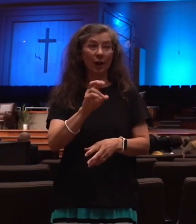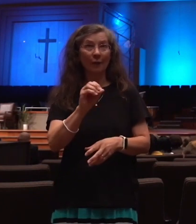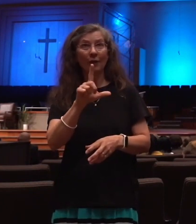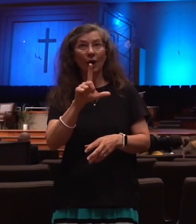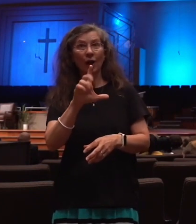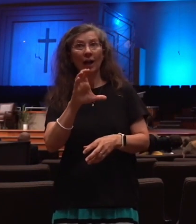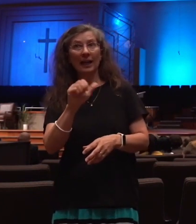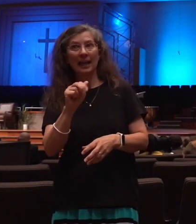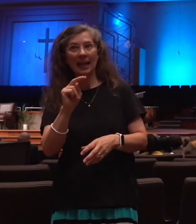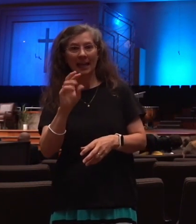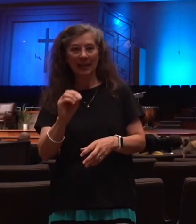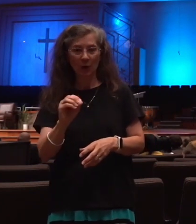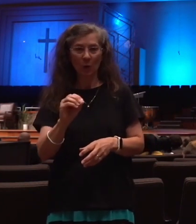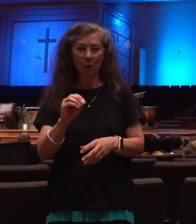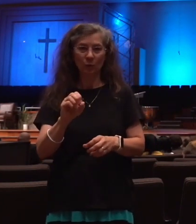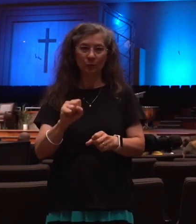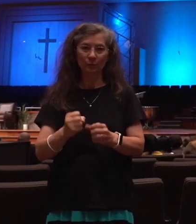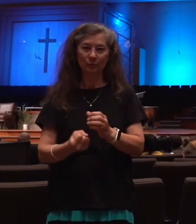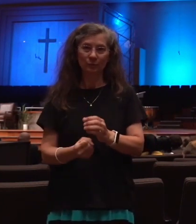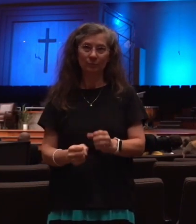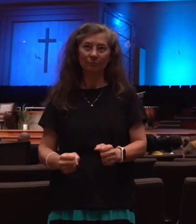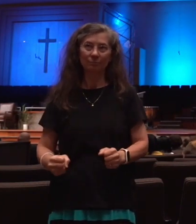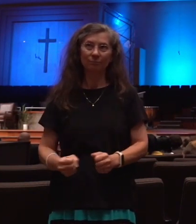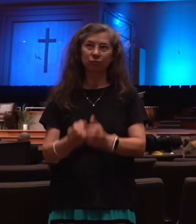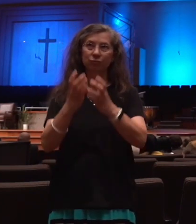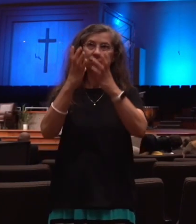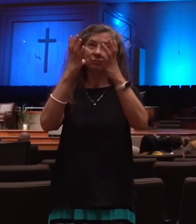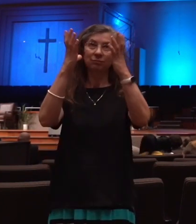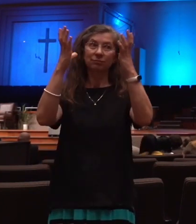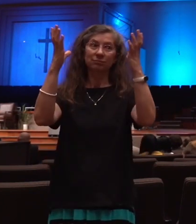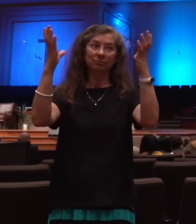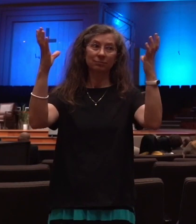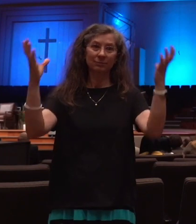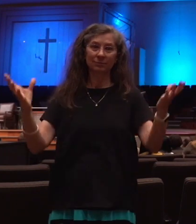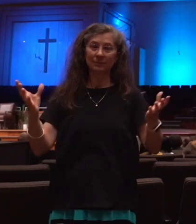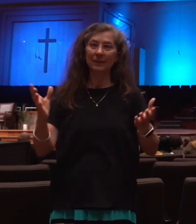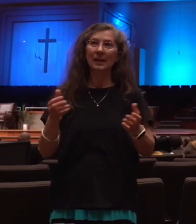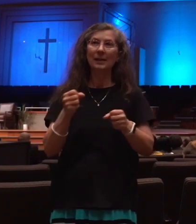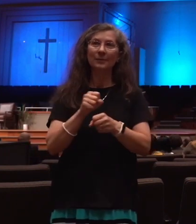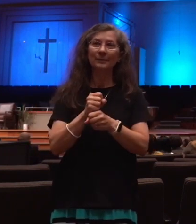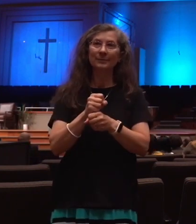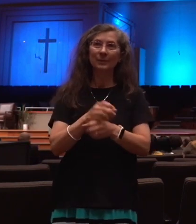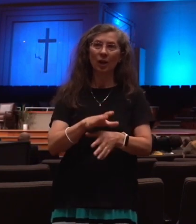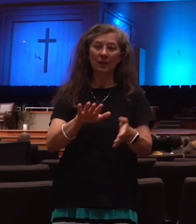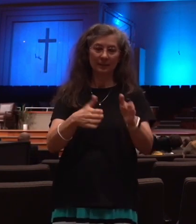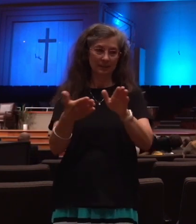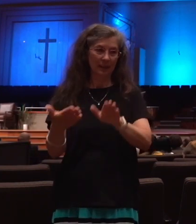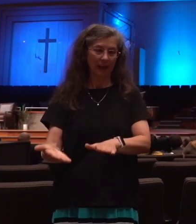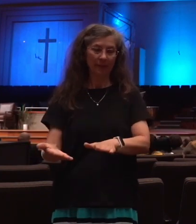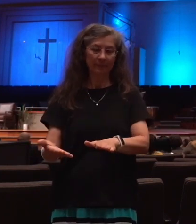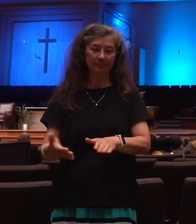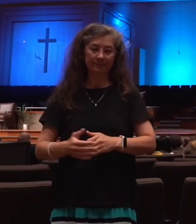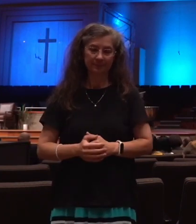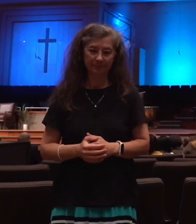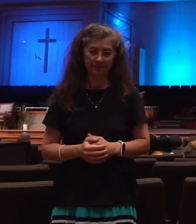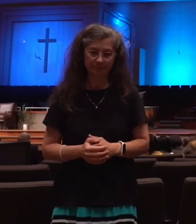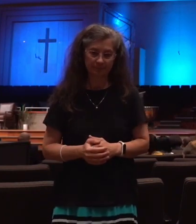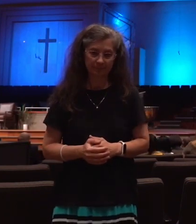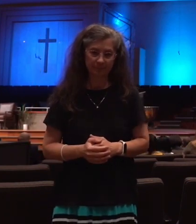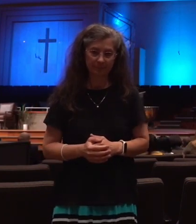explode. And of course, that would cause great death in that region as well. Water contamination.